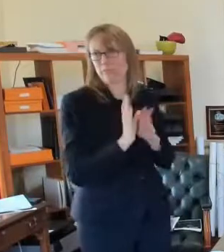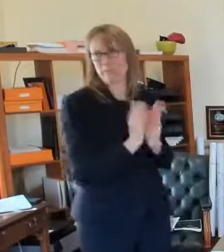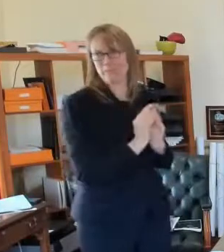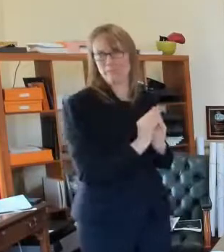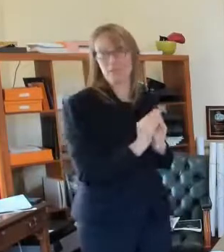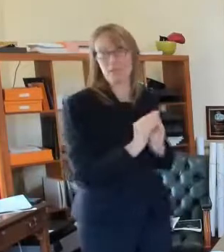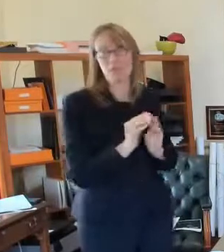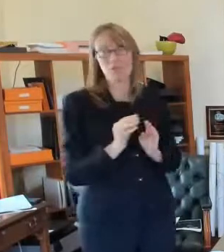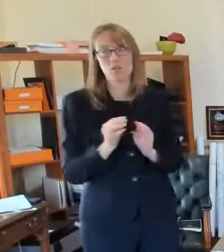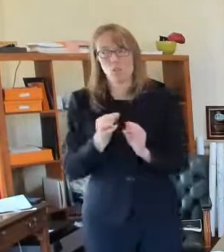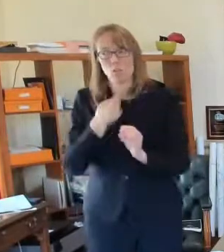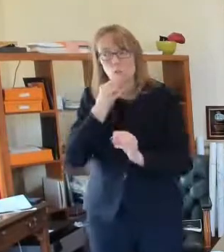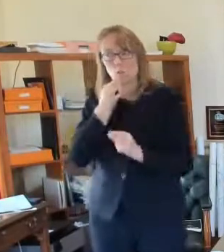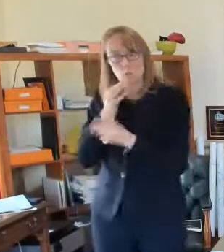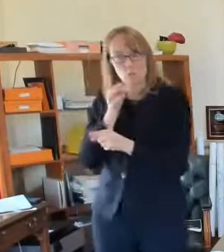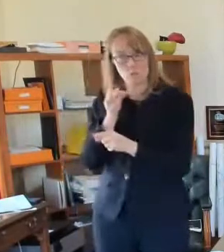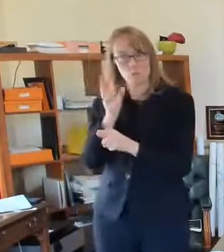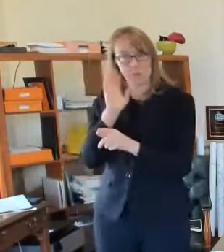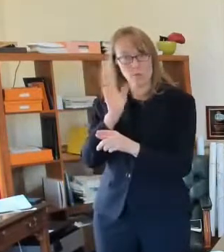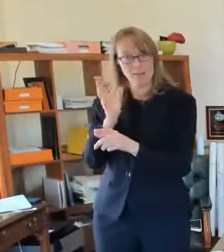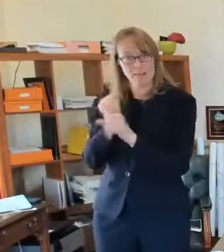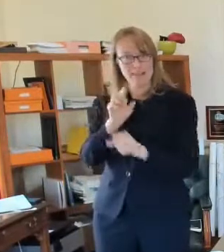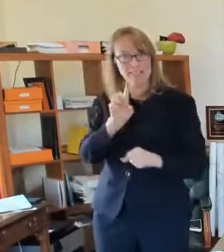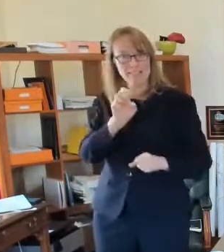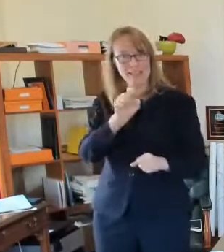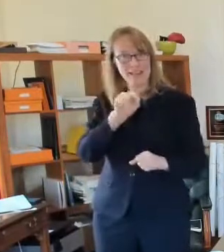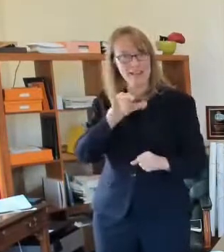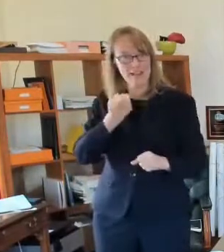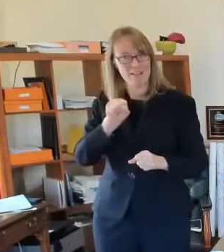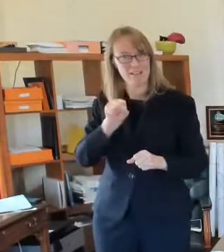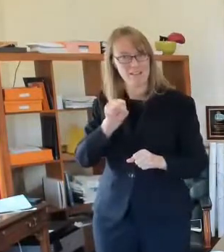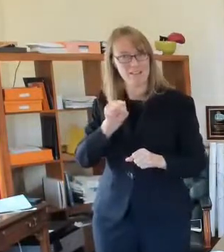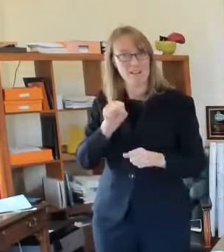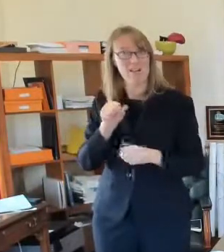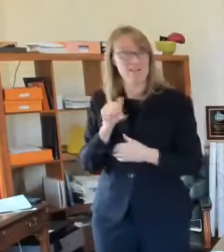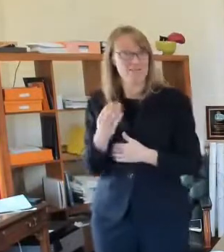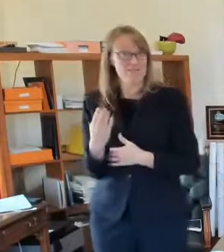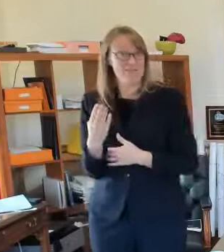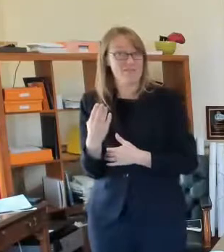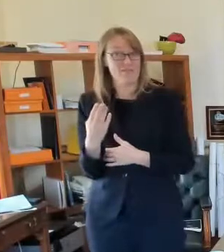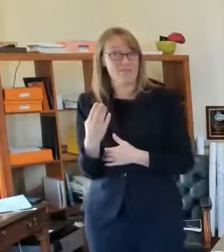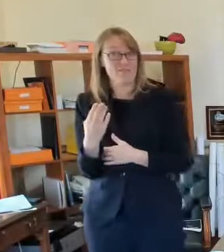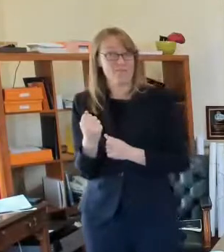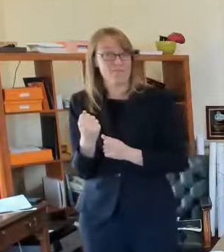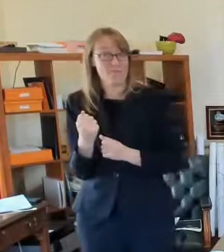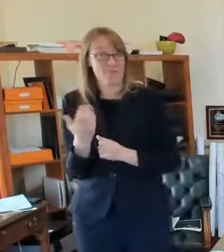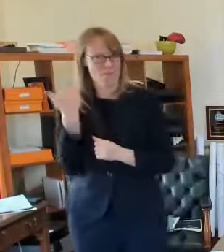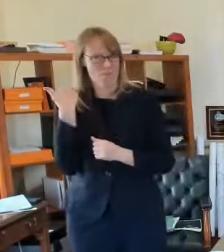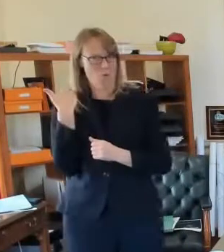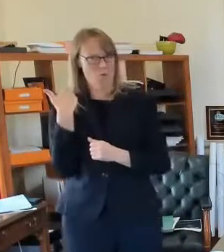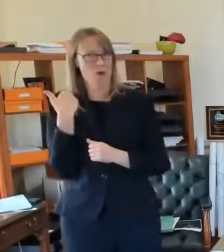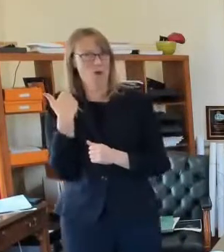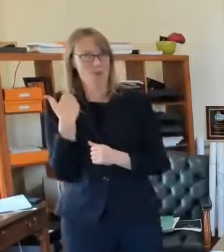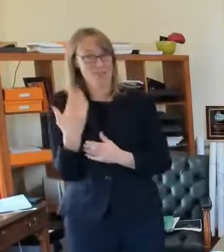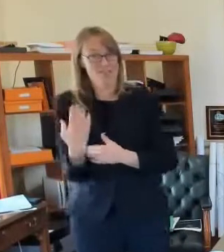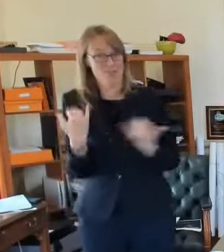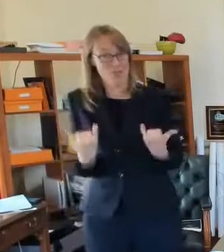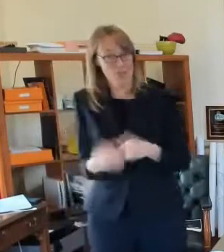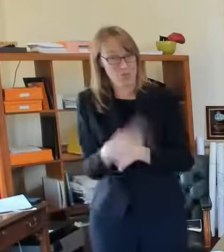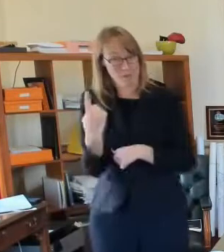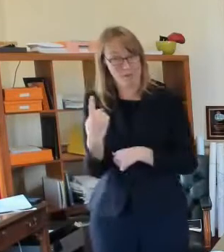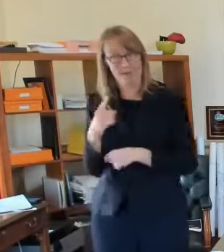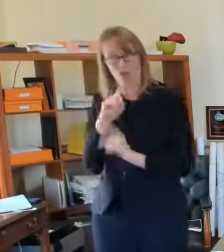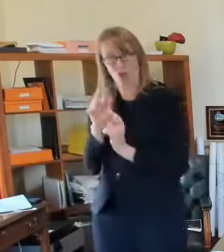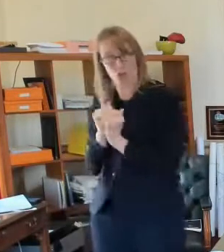details are coming out i had a conversation this morning with our federal lobbyist about it and again yesterday uh so it looks like perhaps